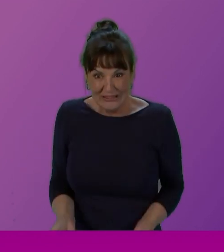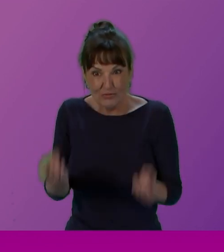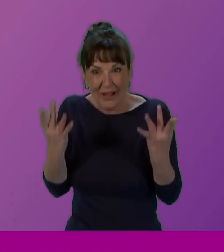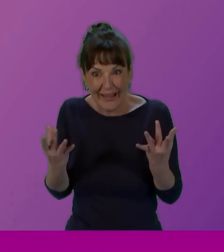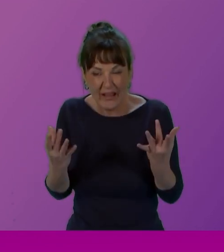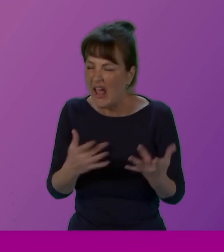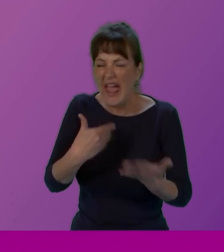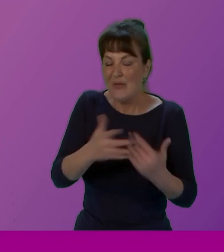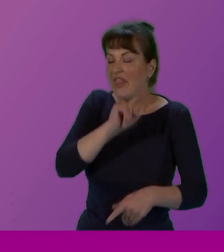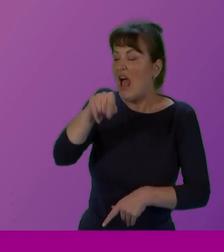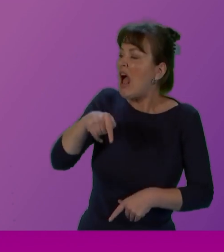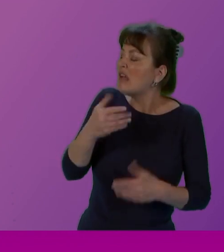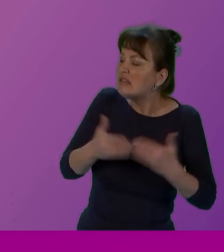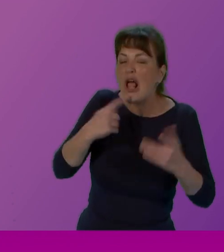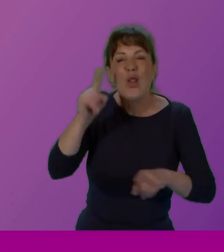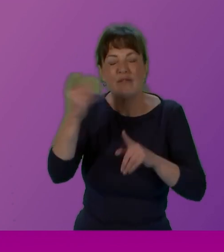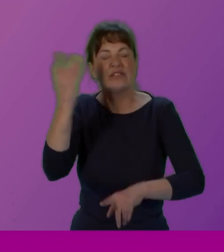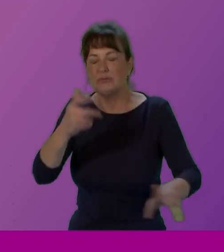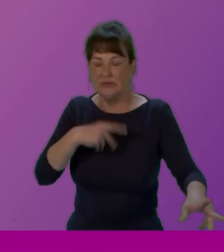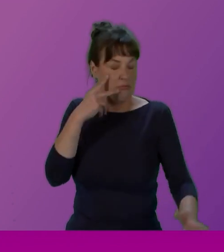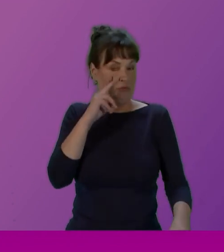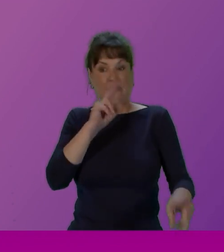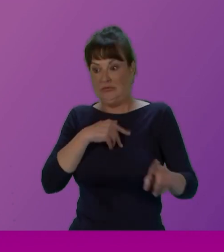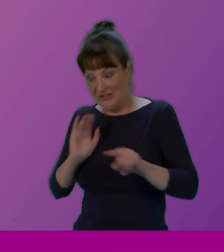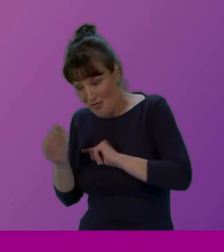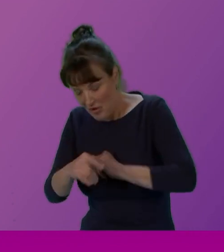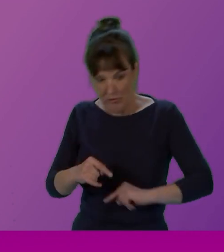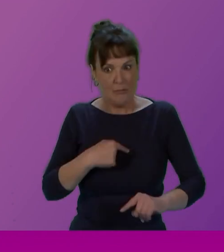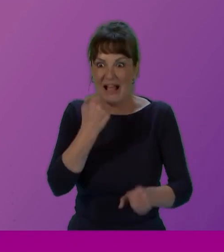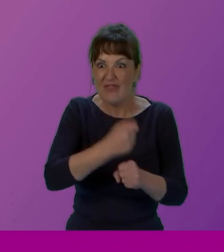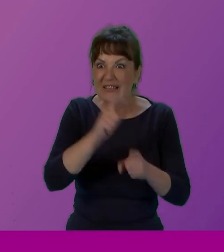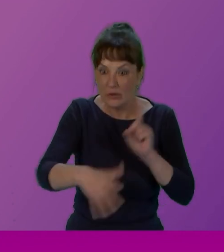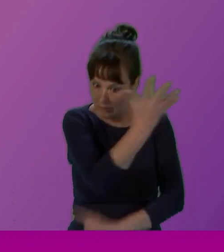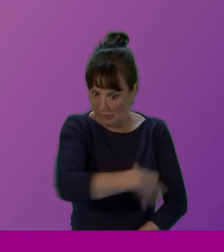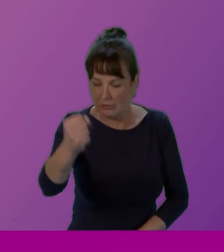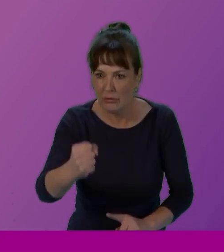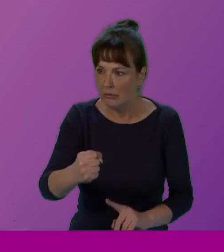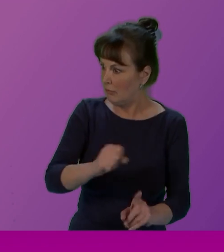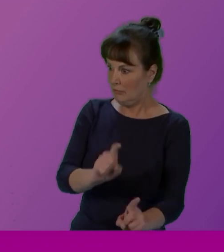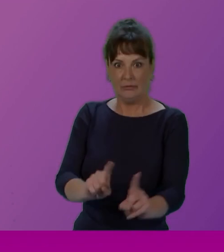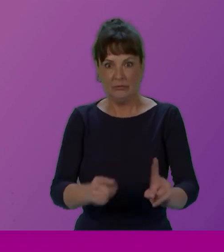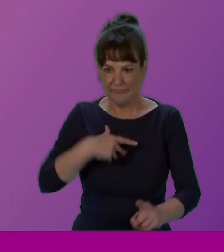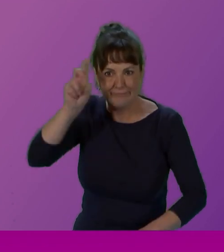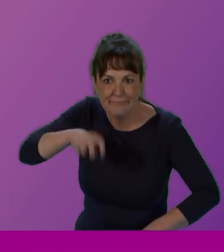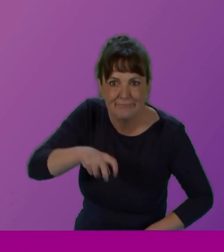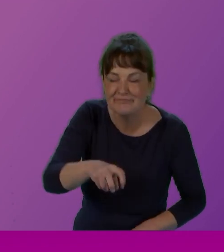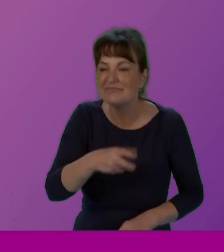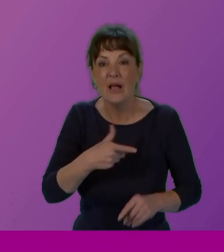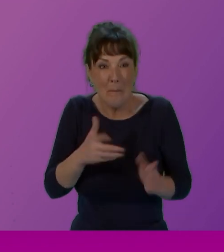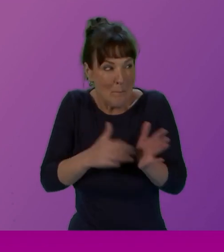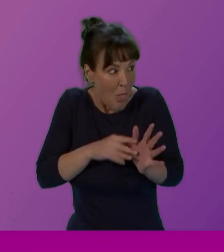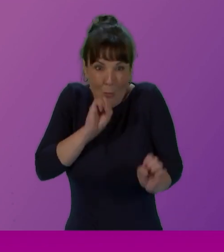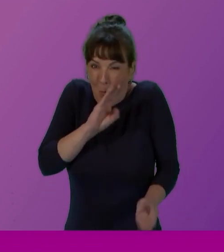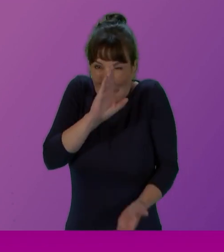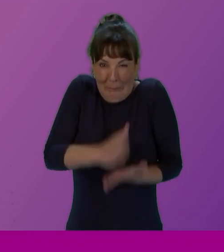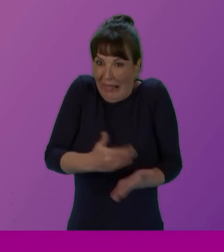were looking for speakers, and I just turned a corner with my granddaughter and was nabbed, and they took her away, and I went up. My mother never believed